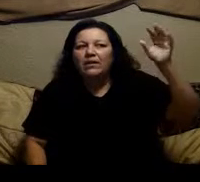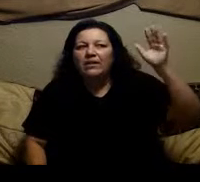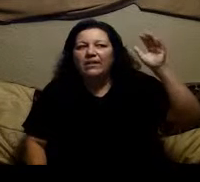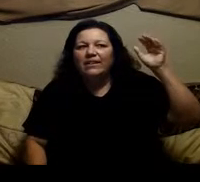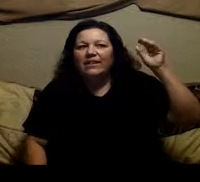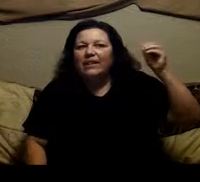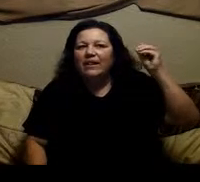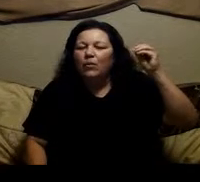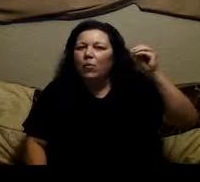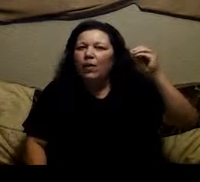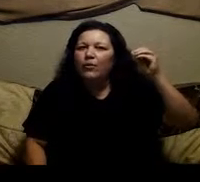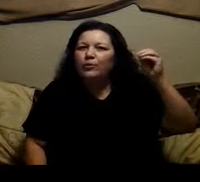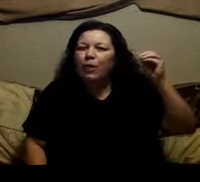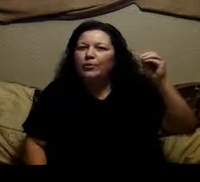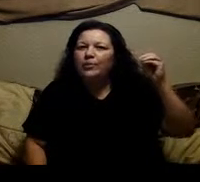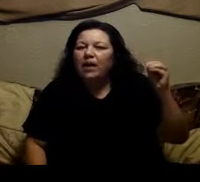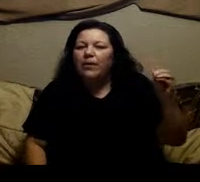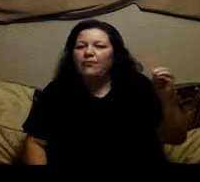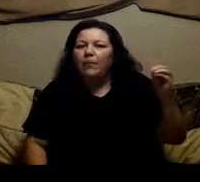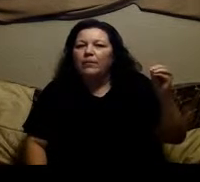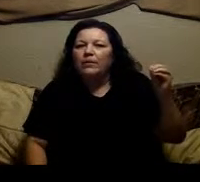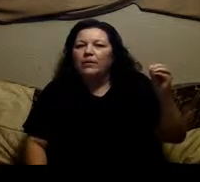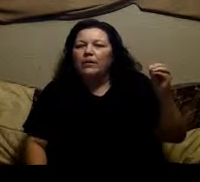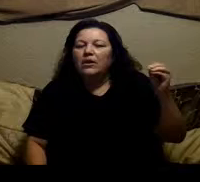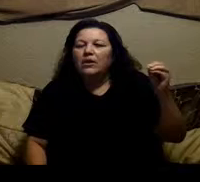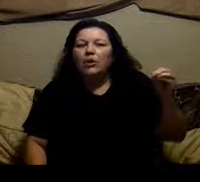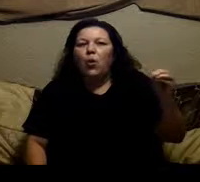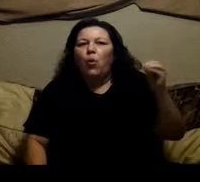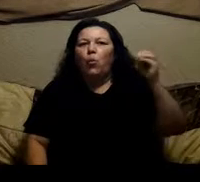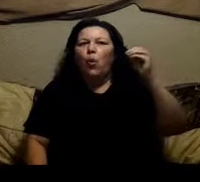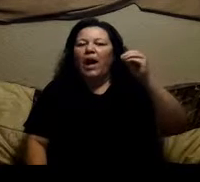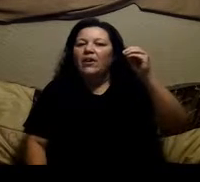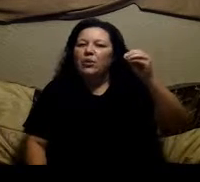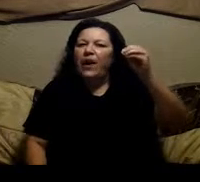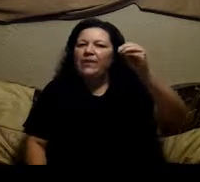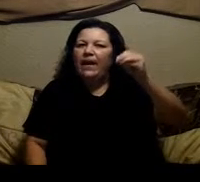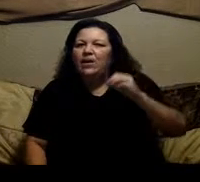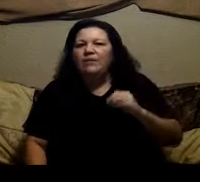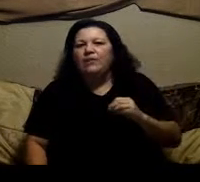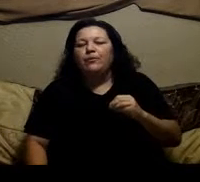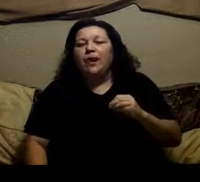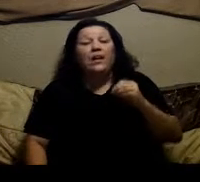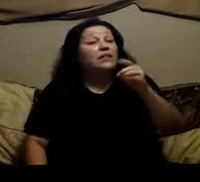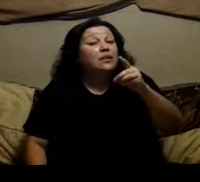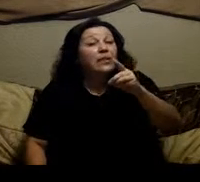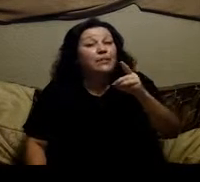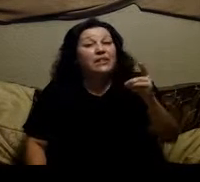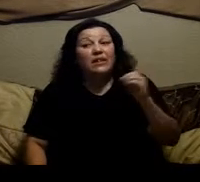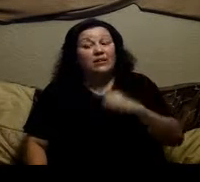where are those problems coming from you know why are you having that craving for bread sometimes it's not